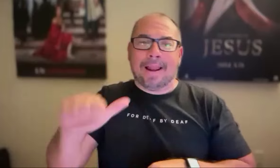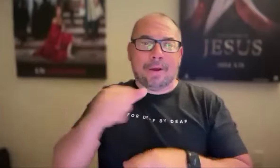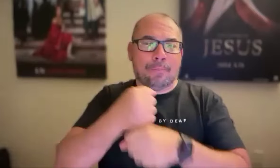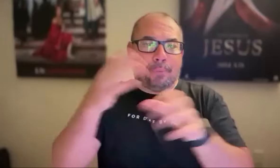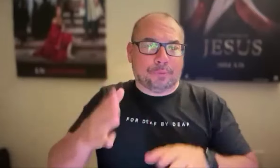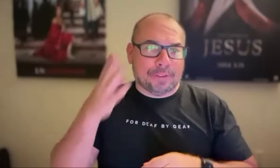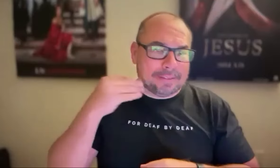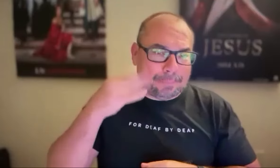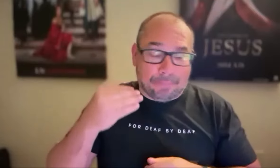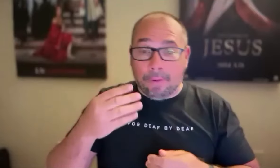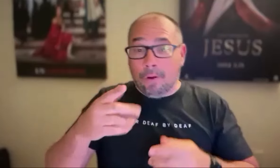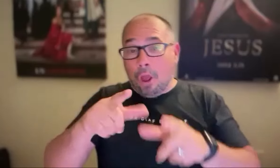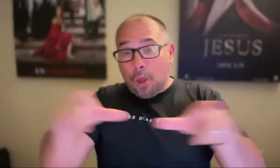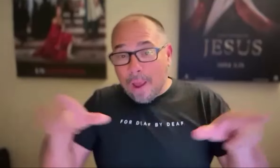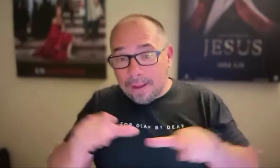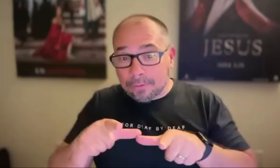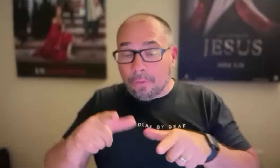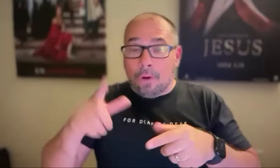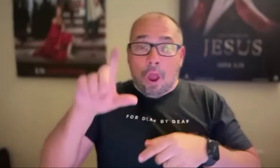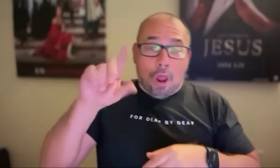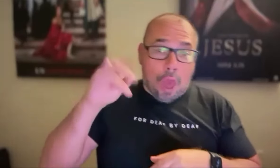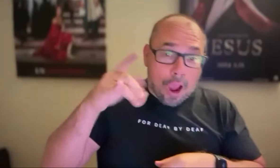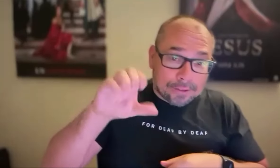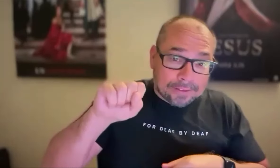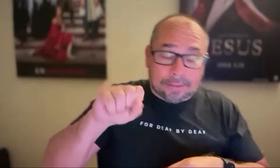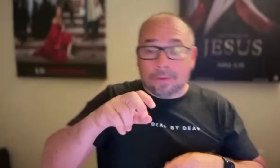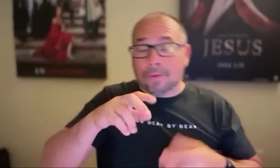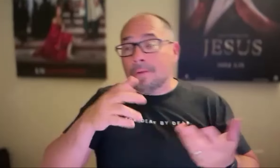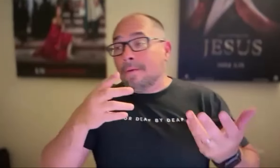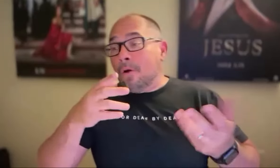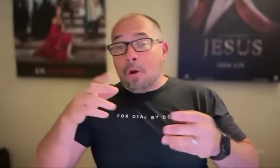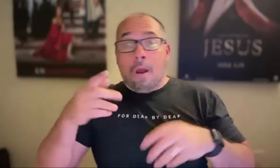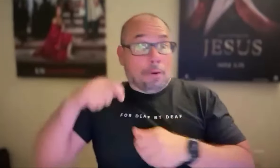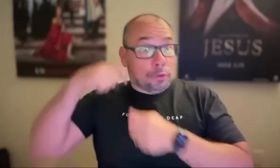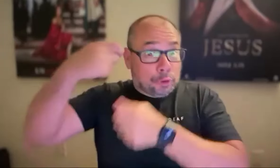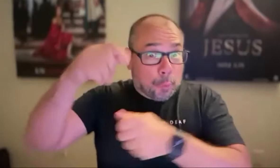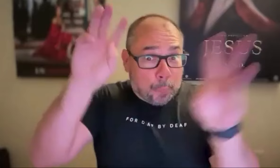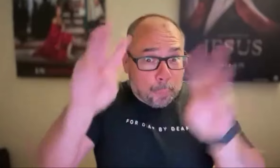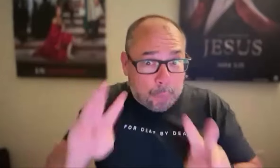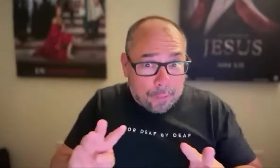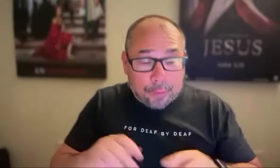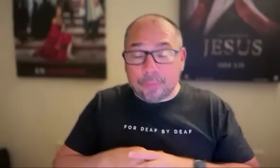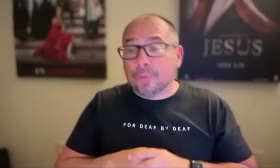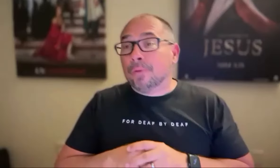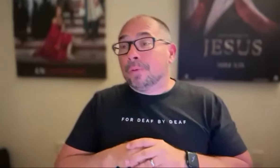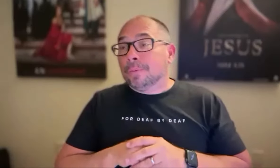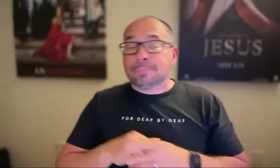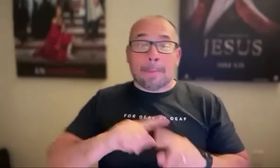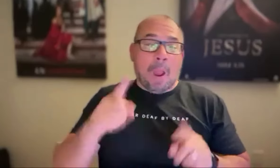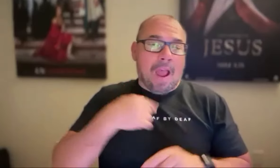might encounter with location issues, weather challenges during filming. One funny instance that